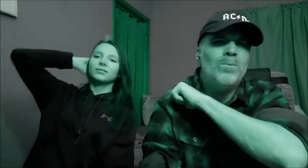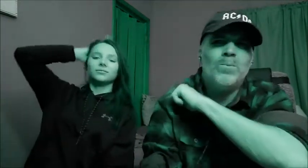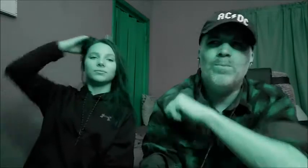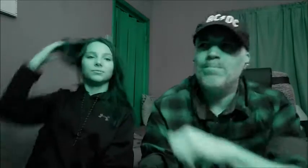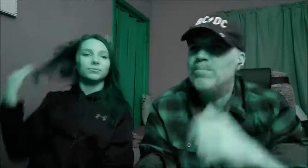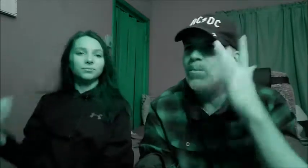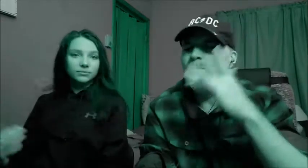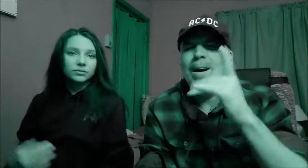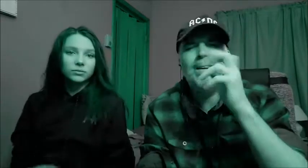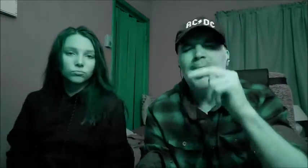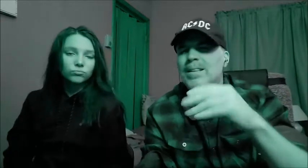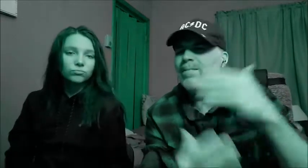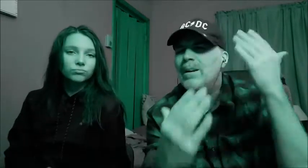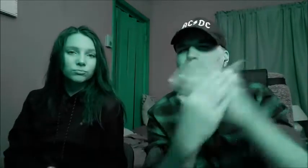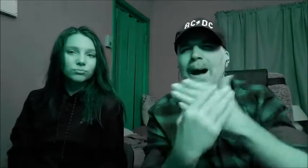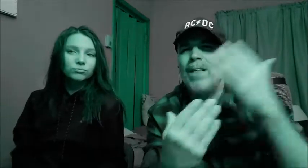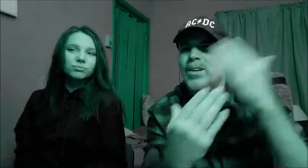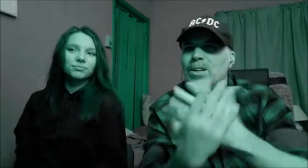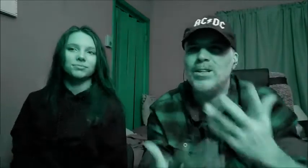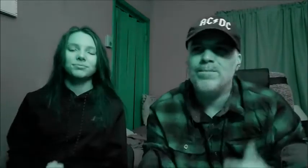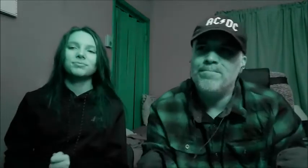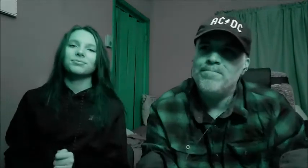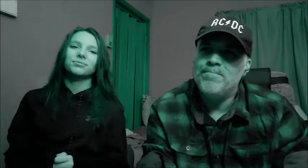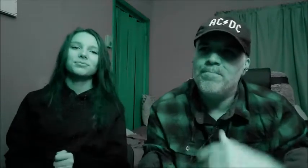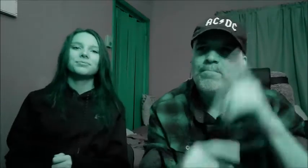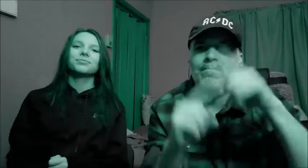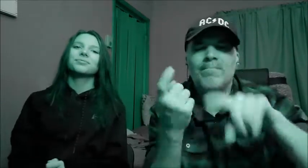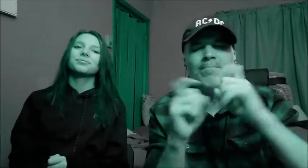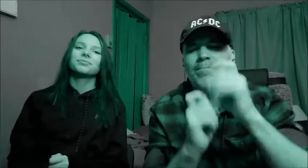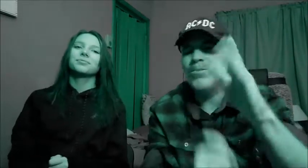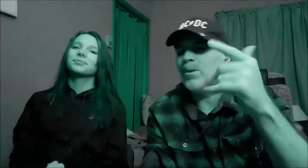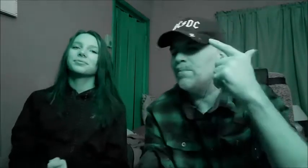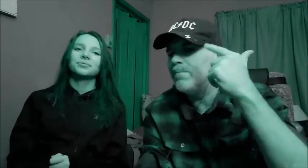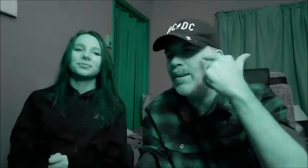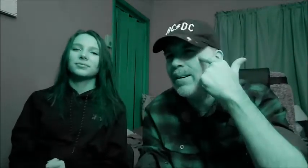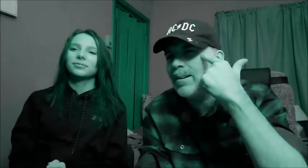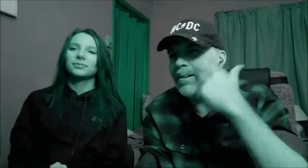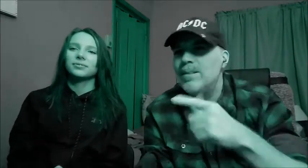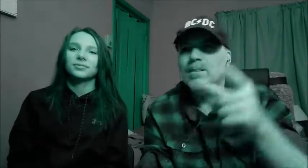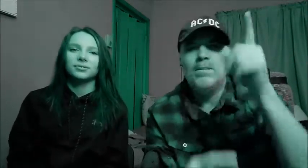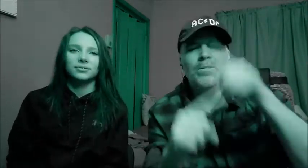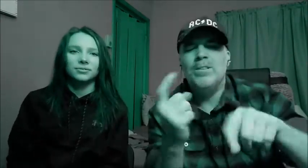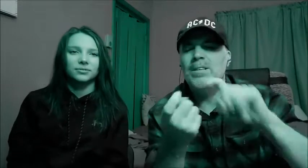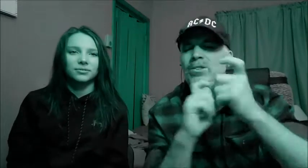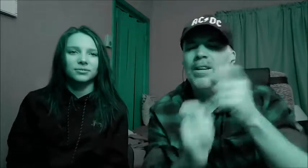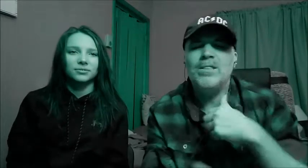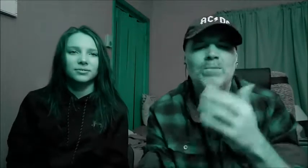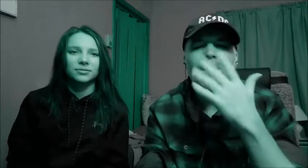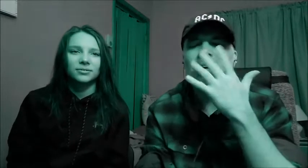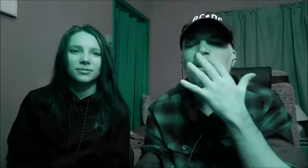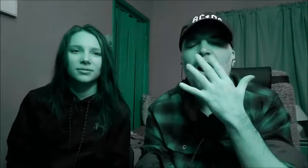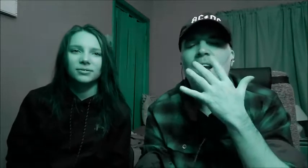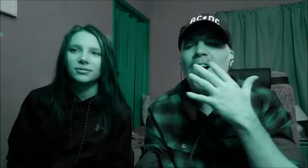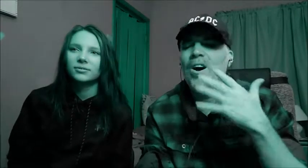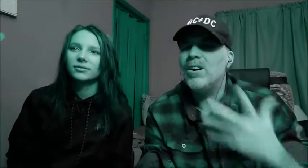die, why even bother, I can't change your mind, you can't change my color,